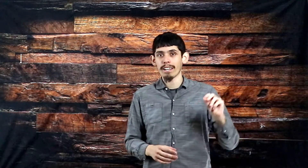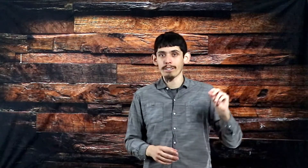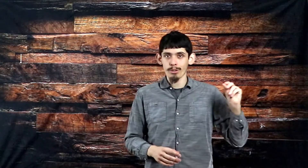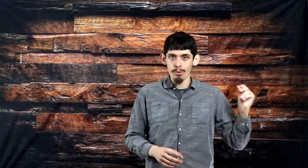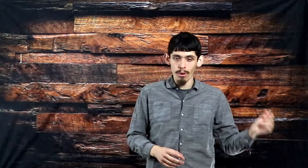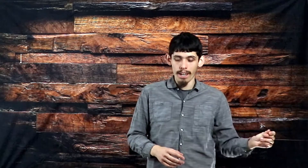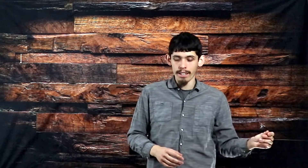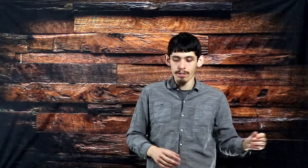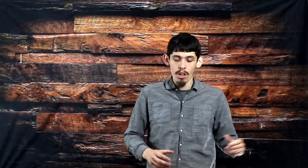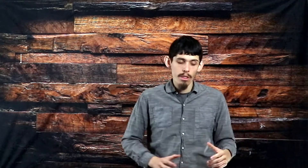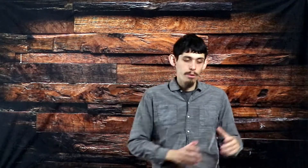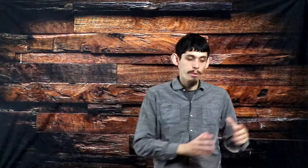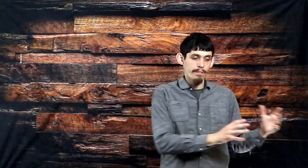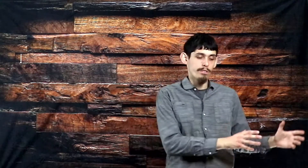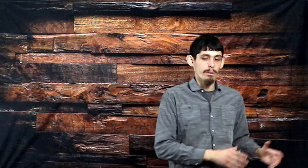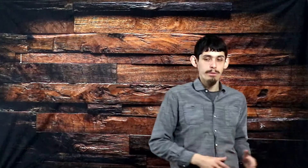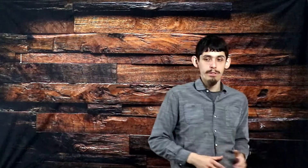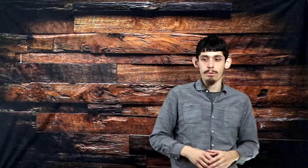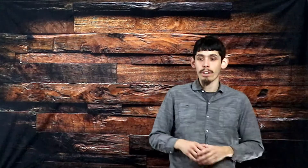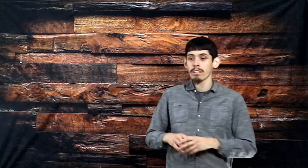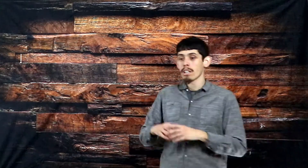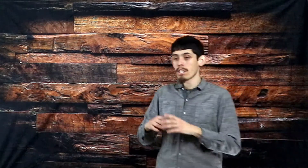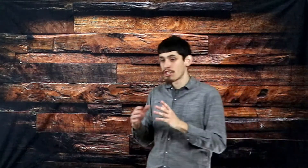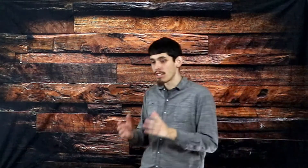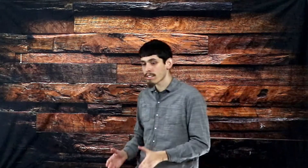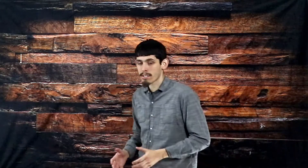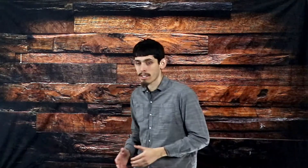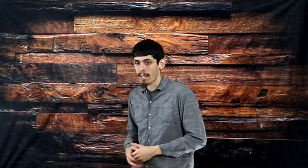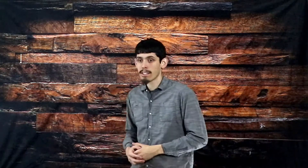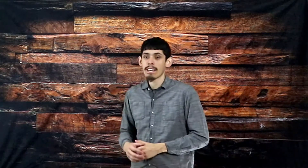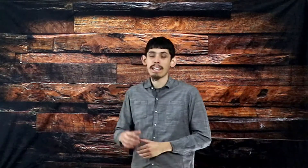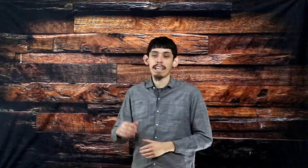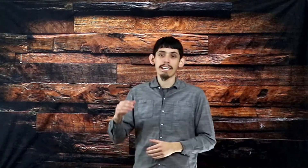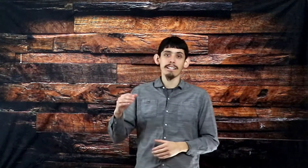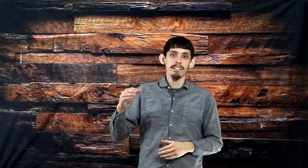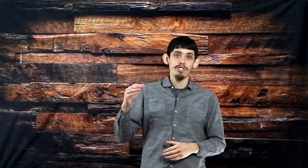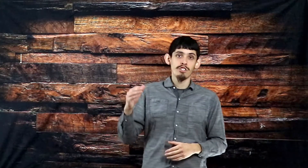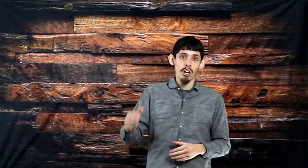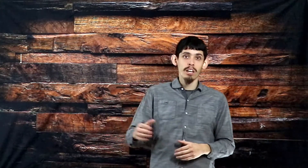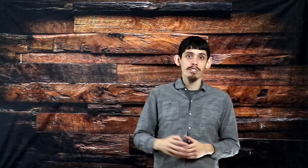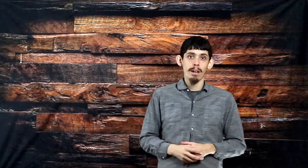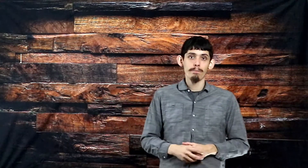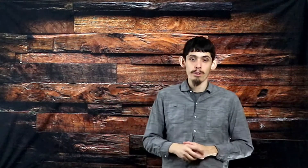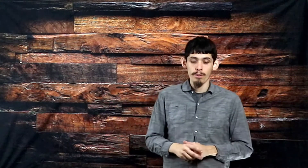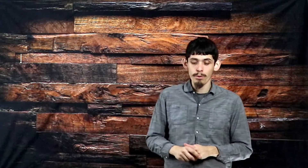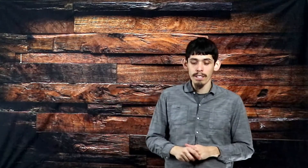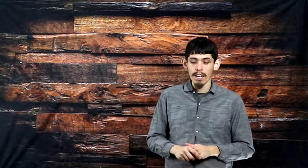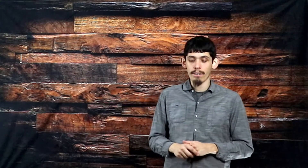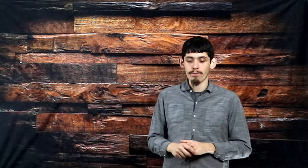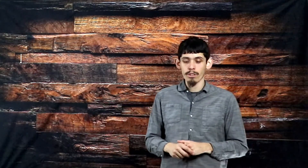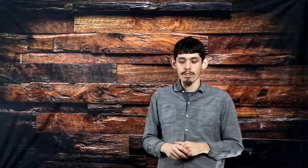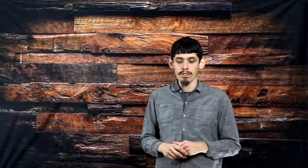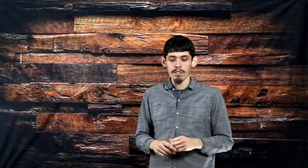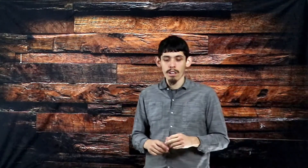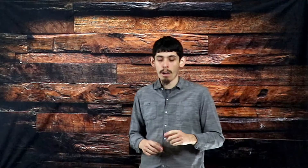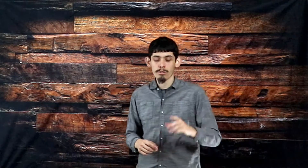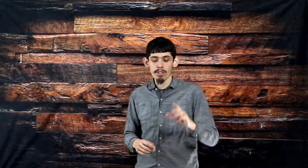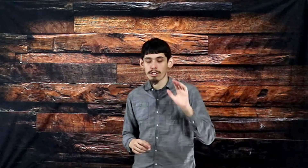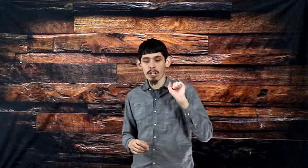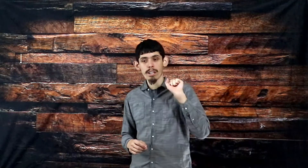Christ throughout the Scriptures? Well, Jesus said in John chapter 3 and verse, I'm sorry, John chapter